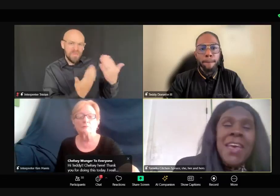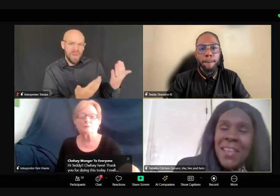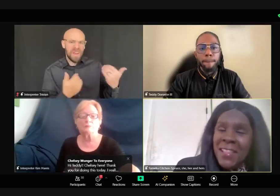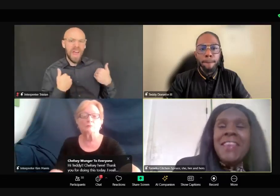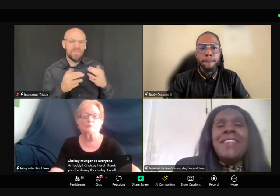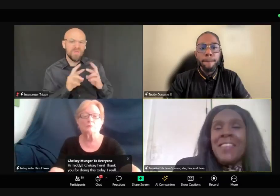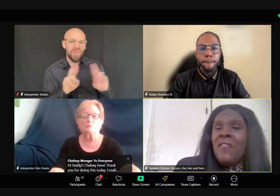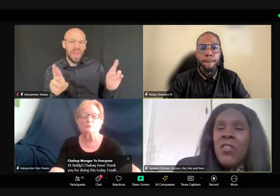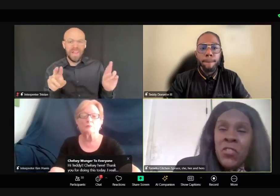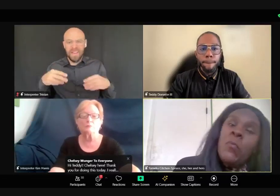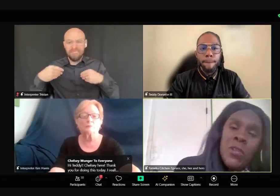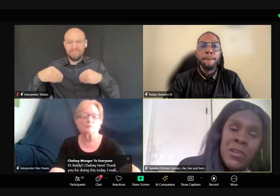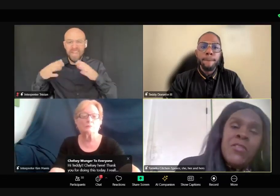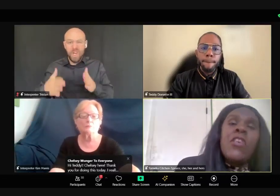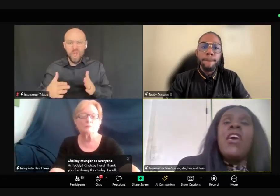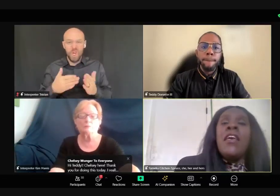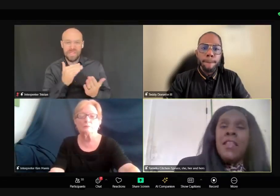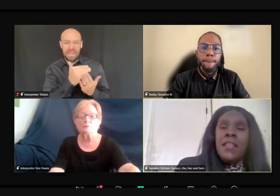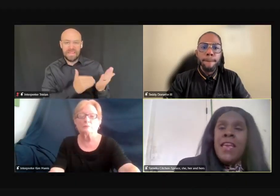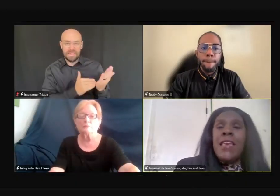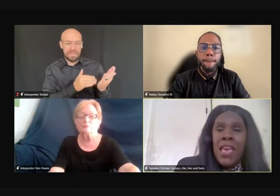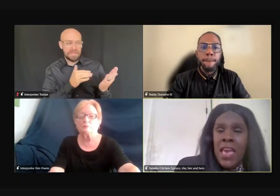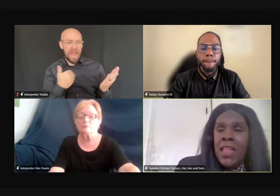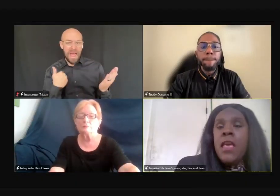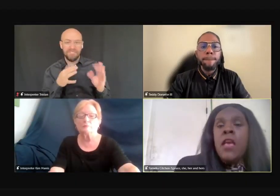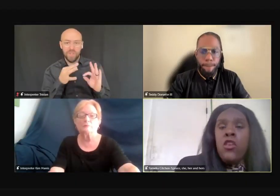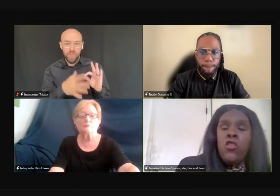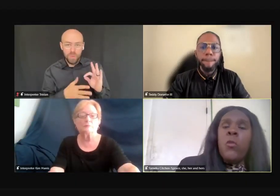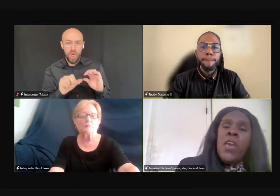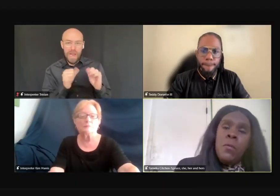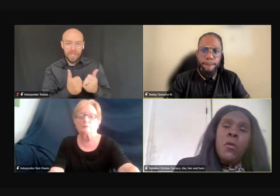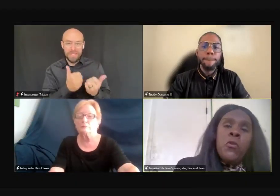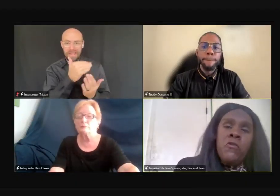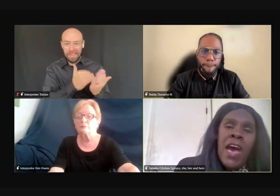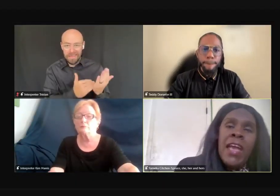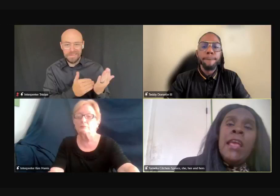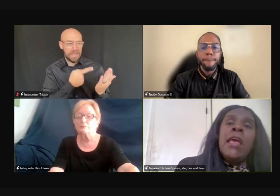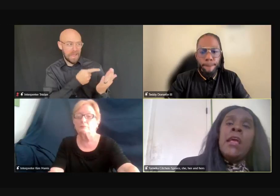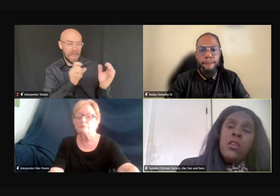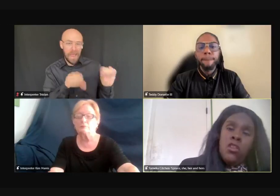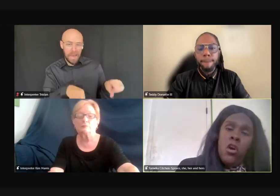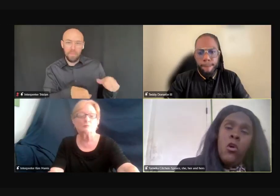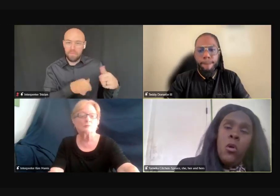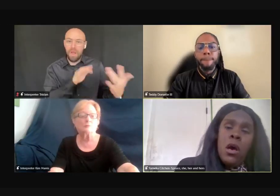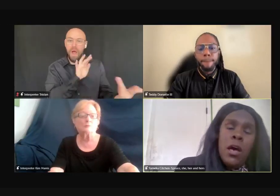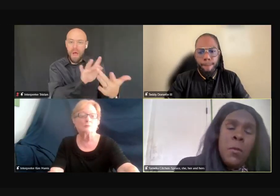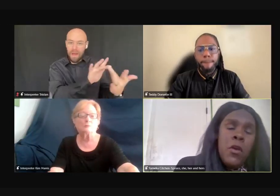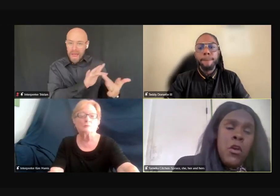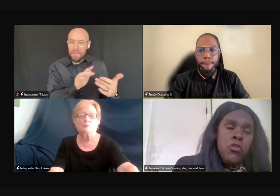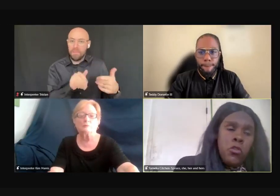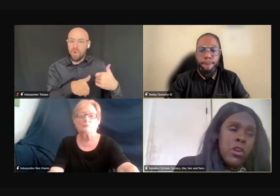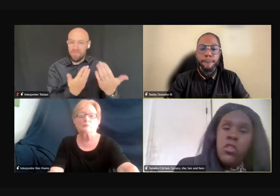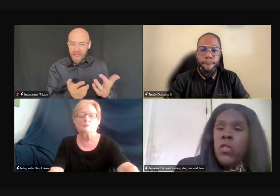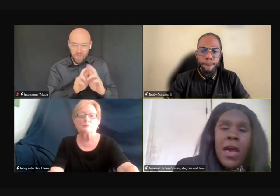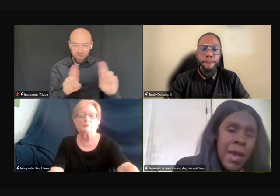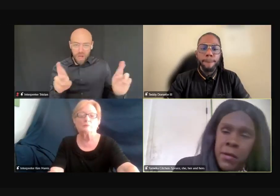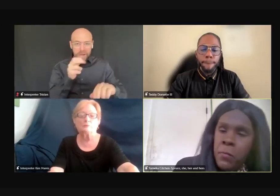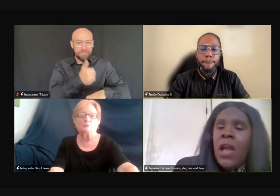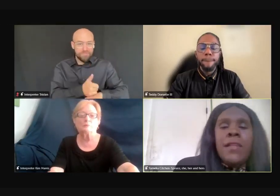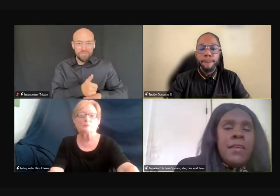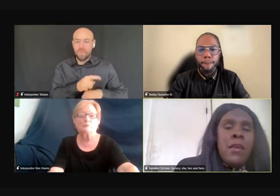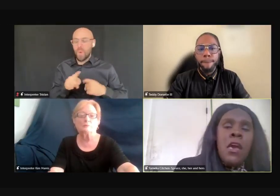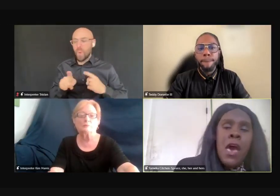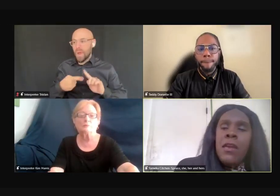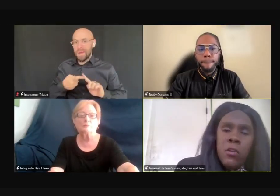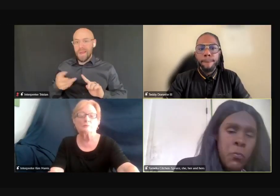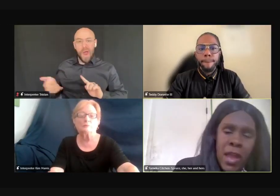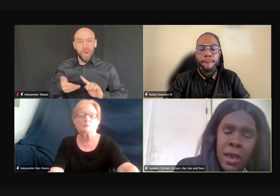know, have a list of interpreters that they can, you know, be able to provide, you know, during, you know, the hiring